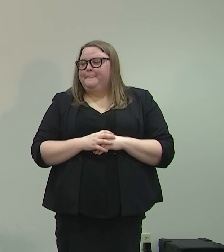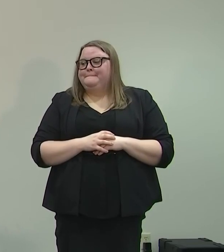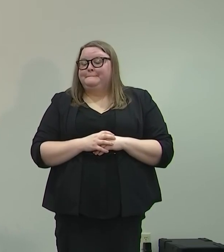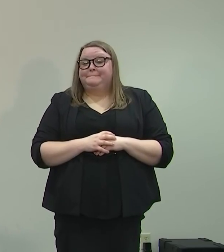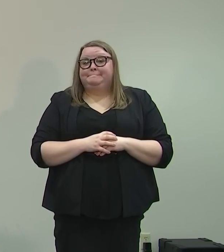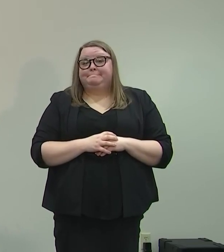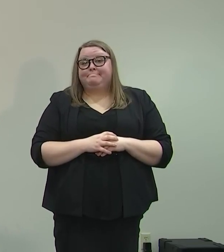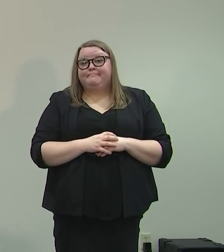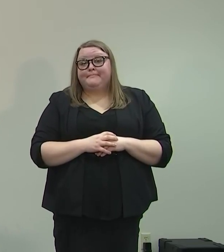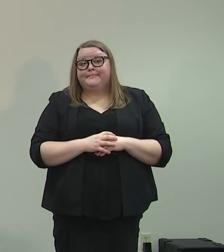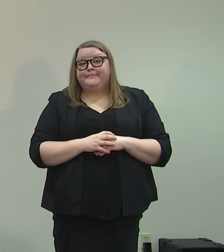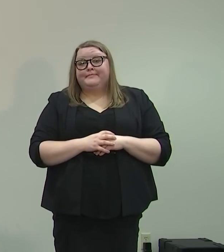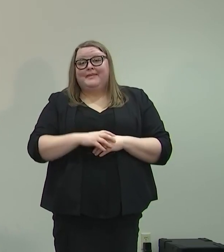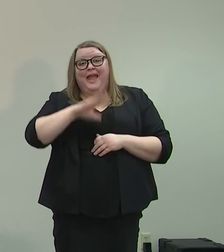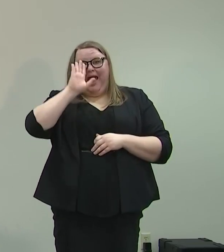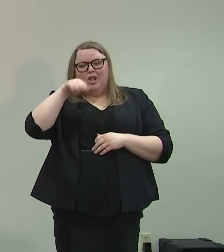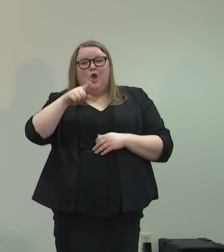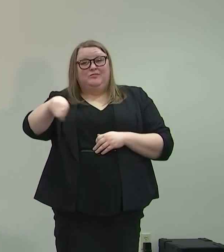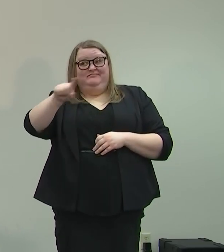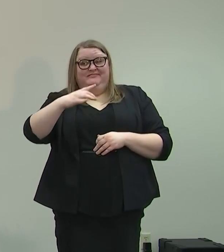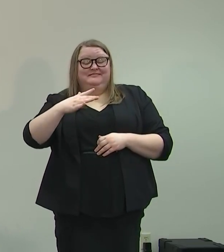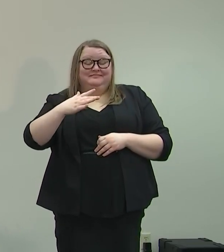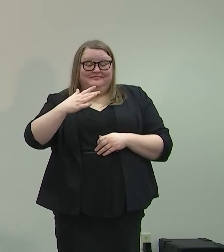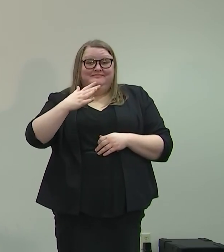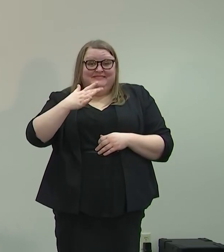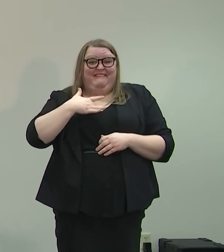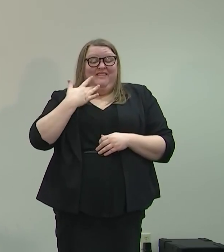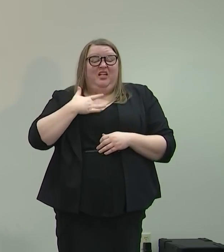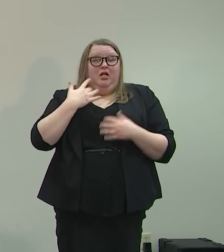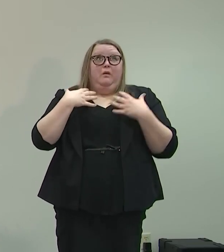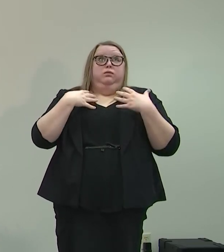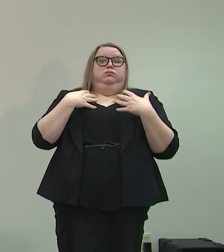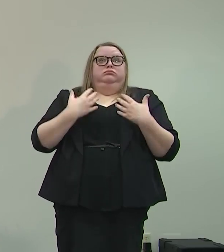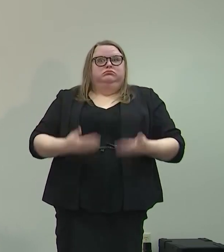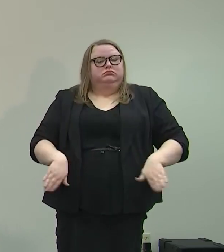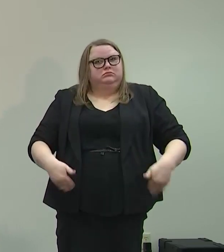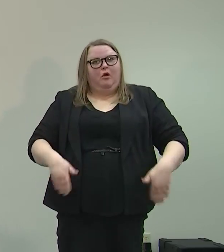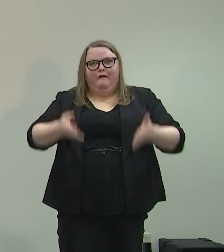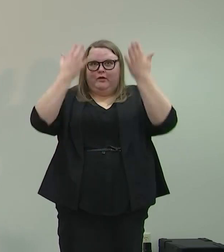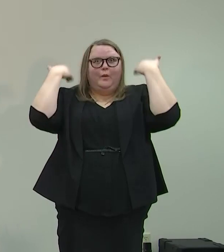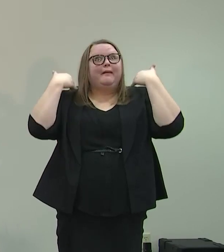And I know how some of this can feel to all of you. It can feel overwhelming.